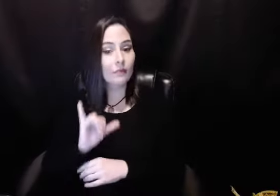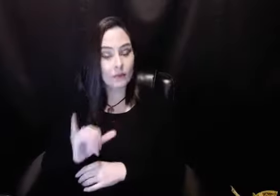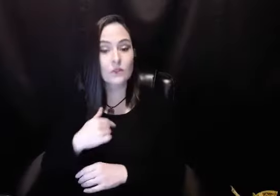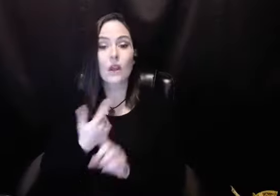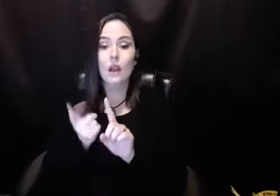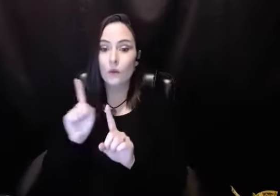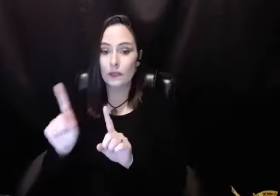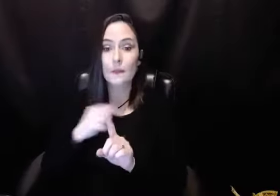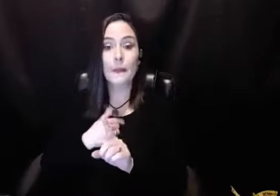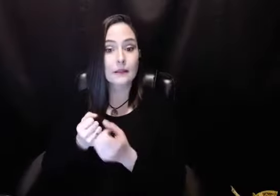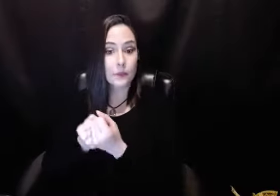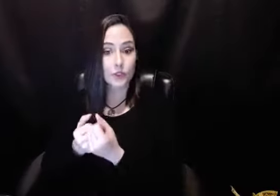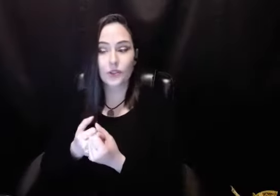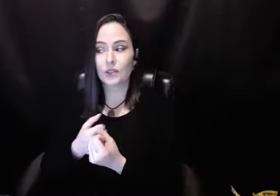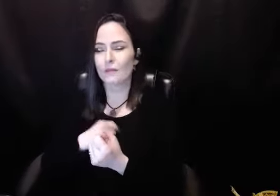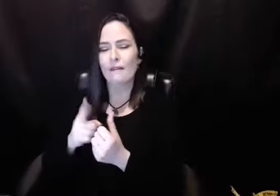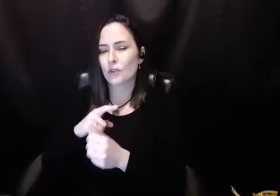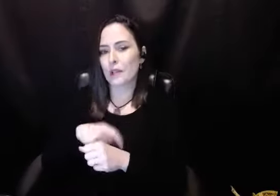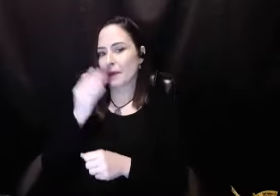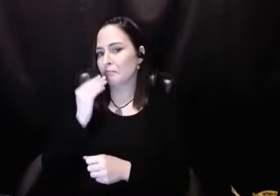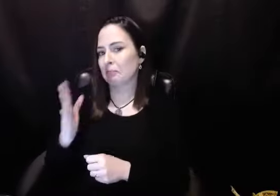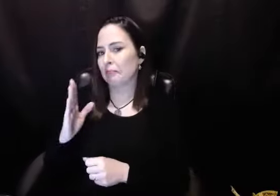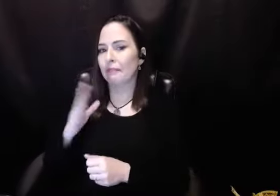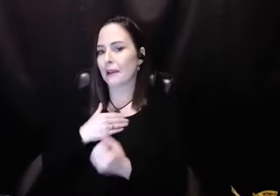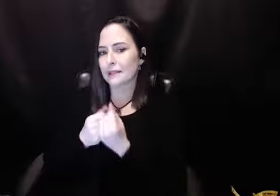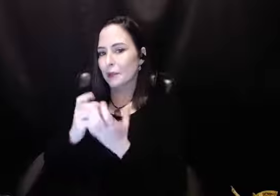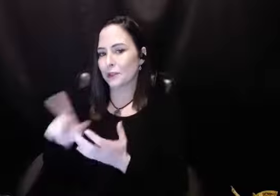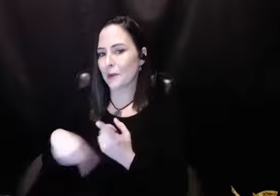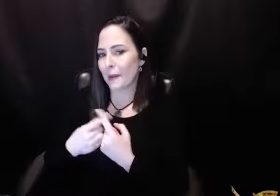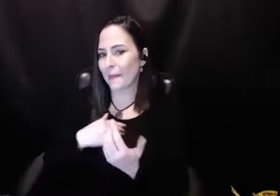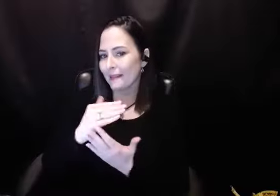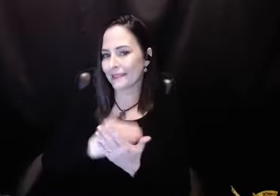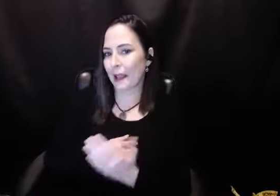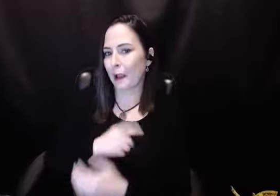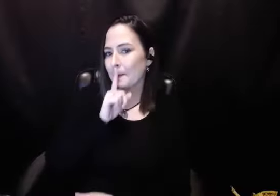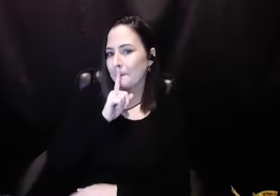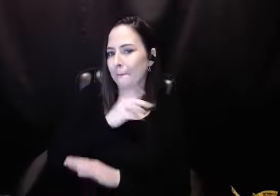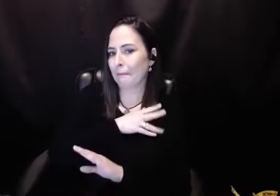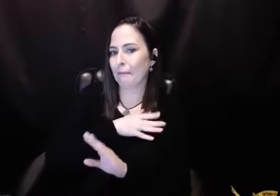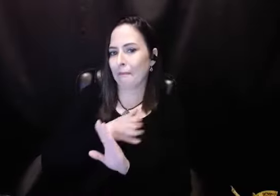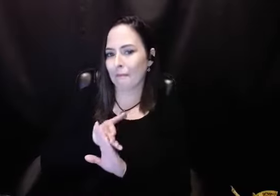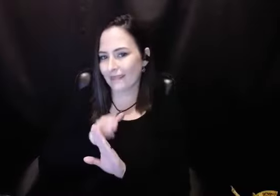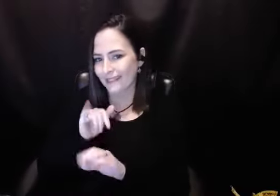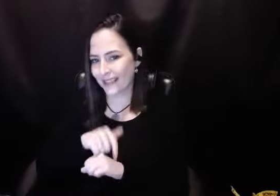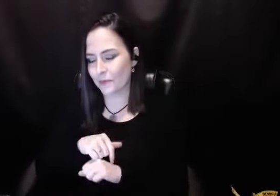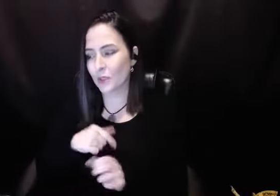just alike. And so, I went to my sponsor. And this is the first time I mentioned my list to my sponsor.